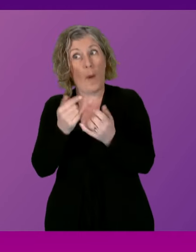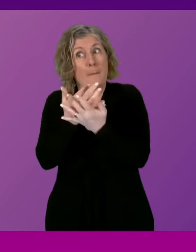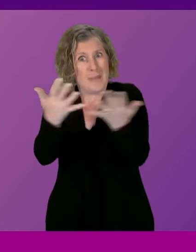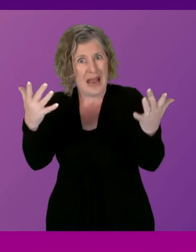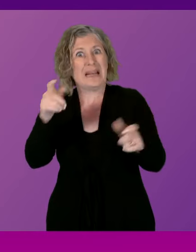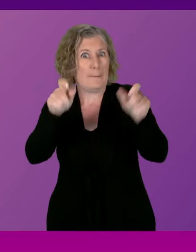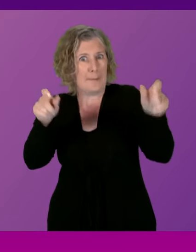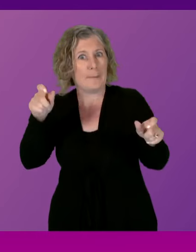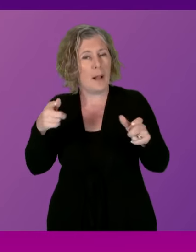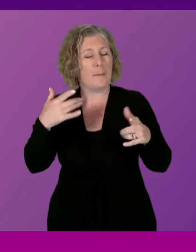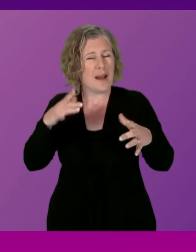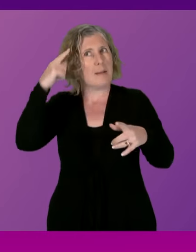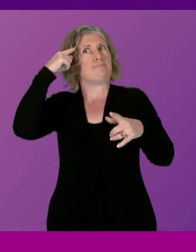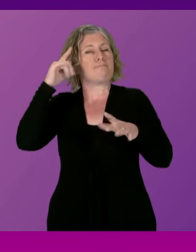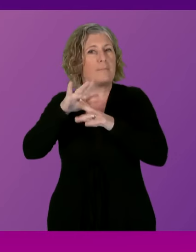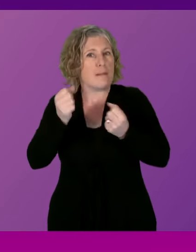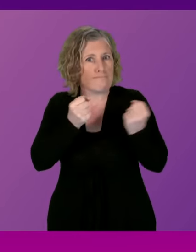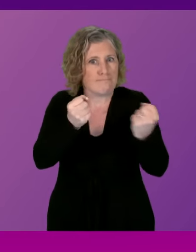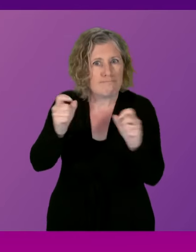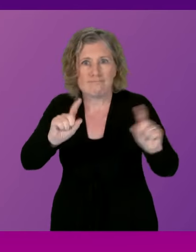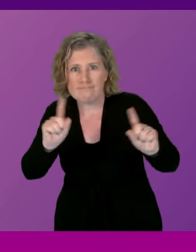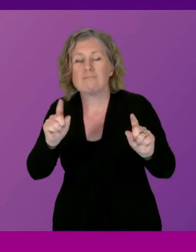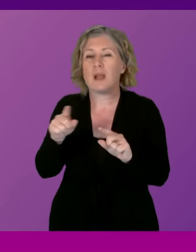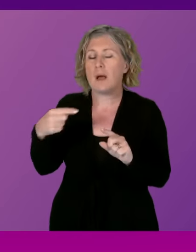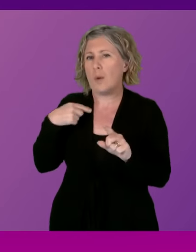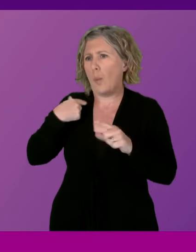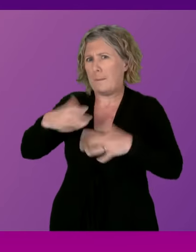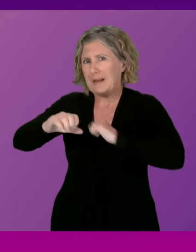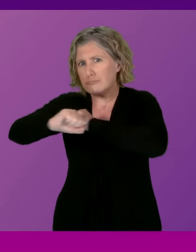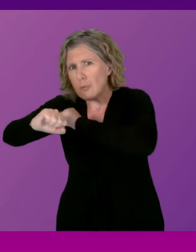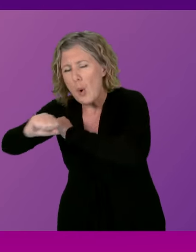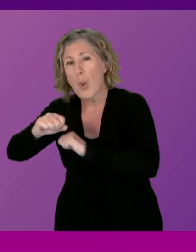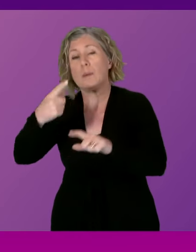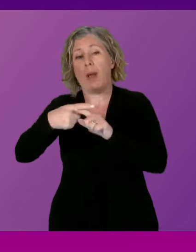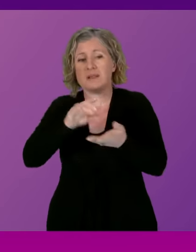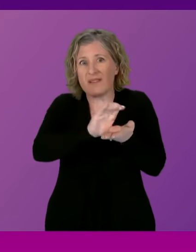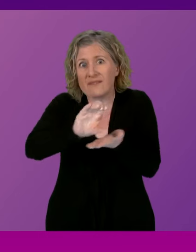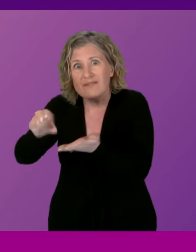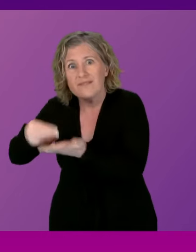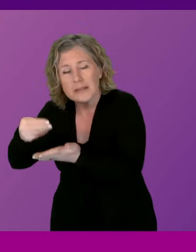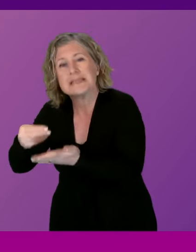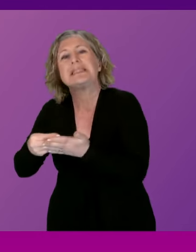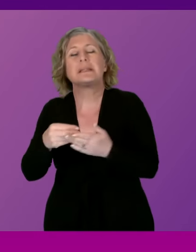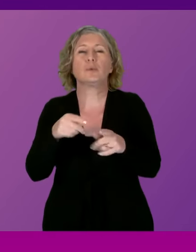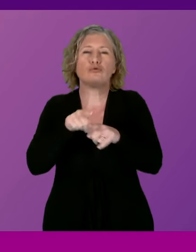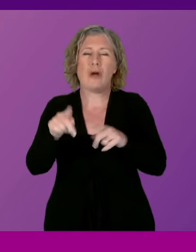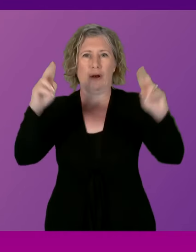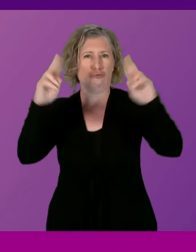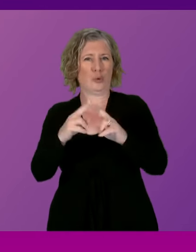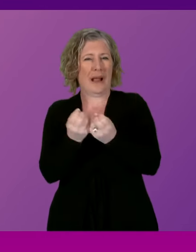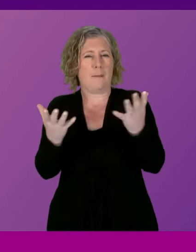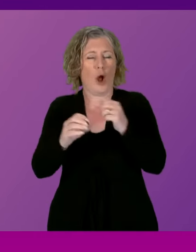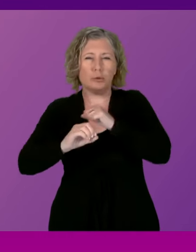-raising campaigns. In addition, we've provided substantial funding to reduce emissions from midlife buses and taxis